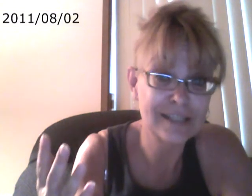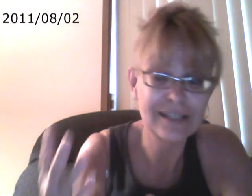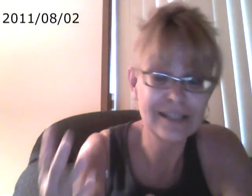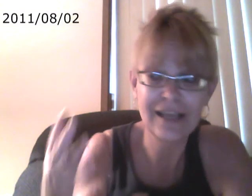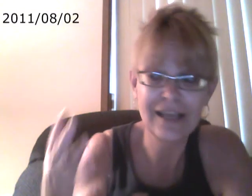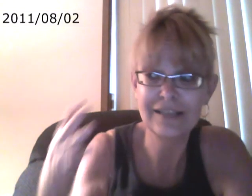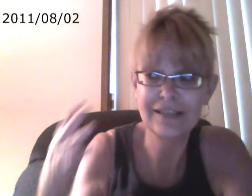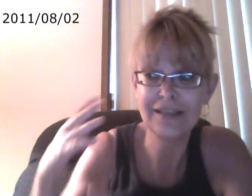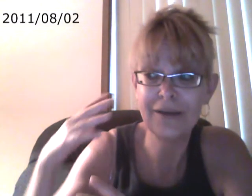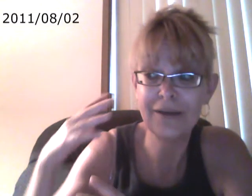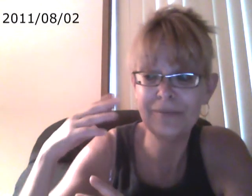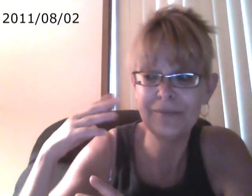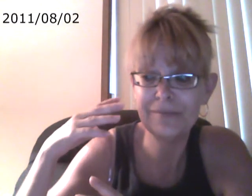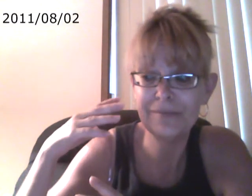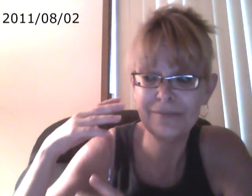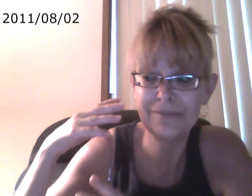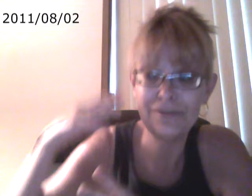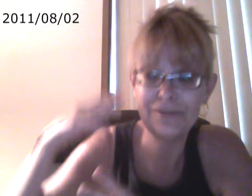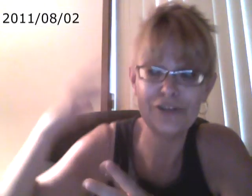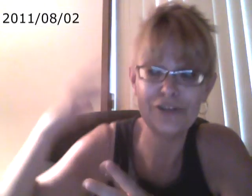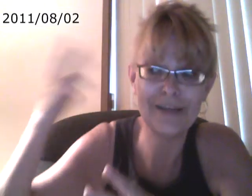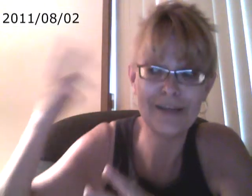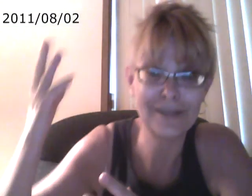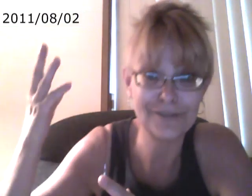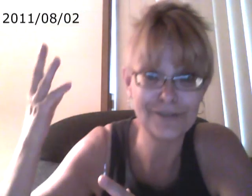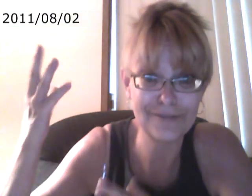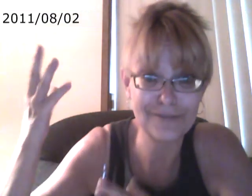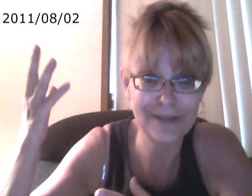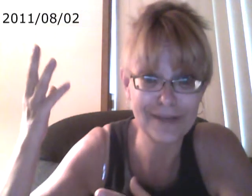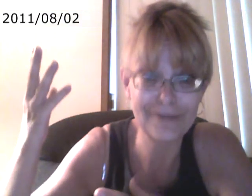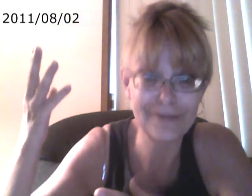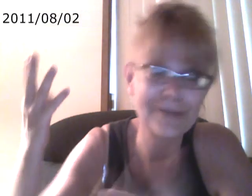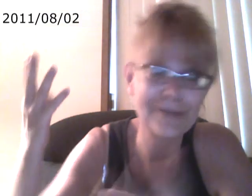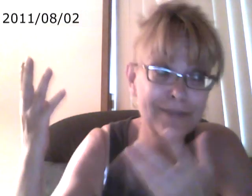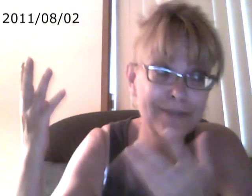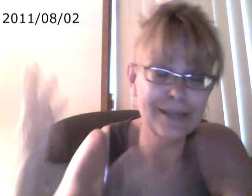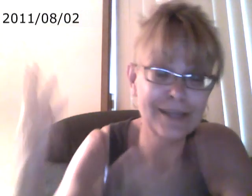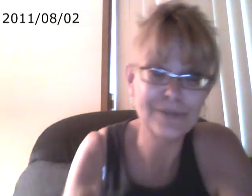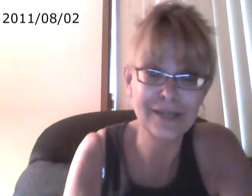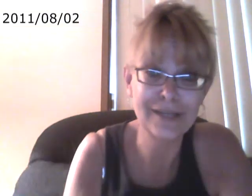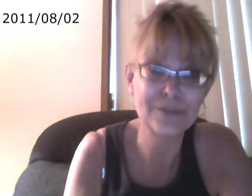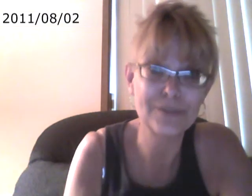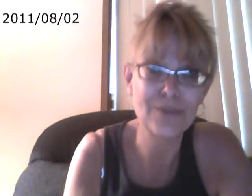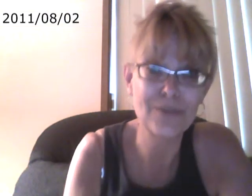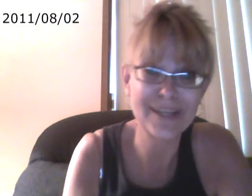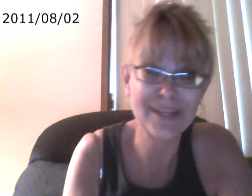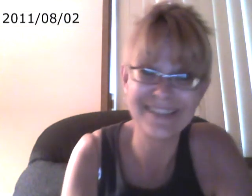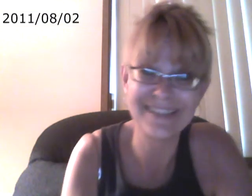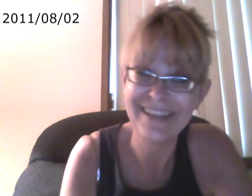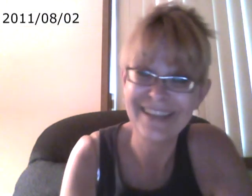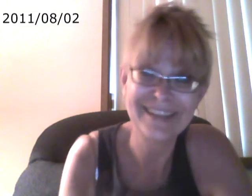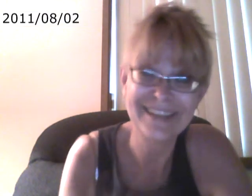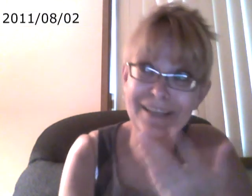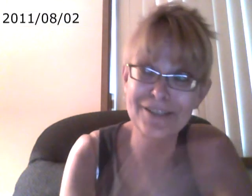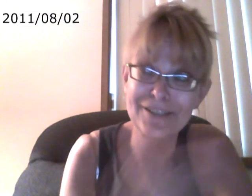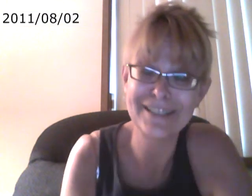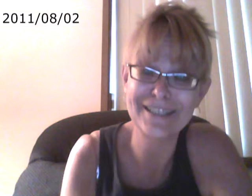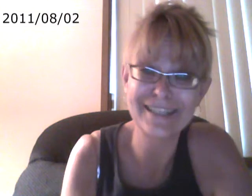that you can have the answers to freaking everything. But if you can't communicate it, what's the point? It's like you're just an idiot.